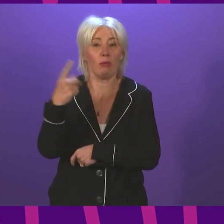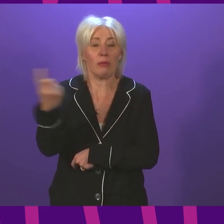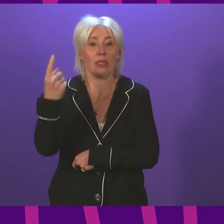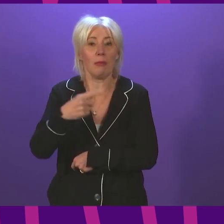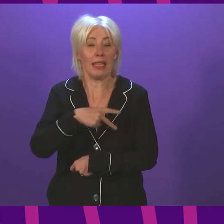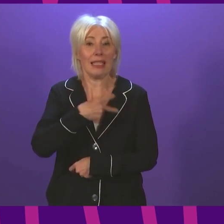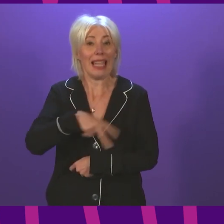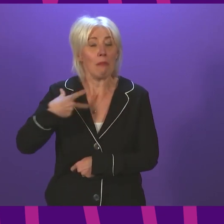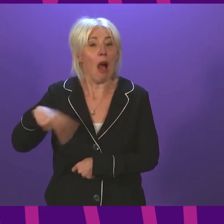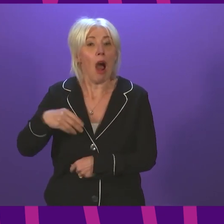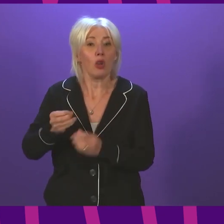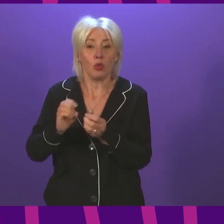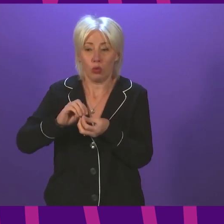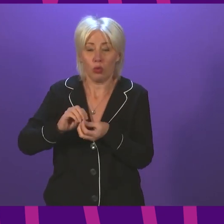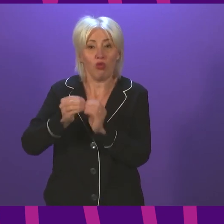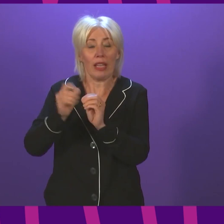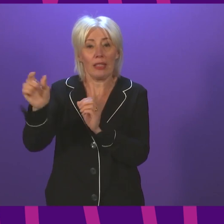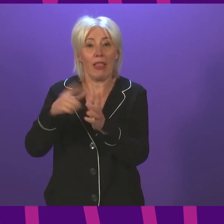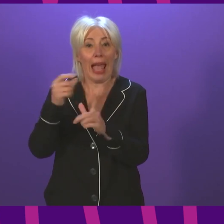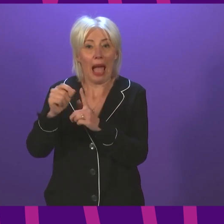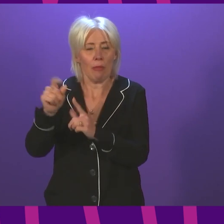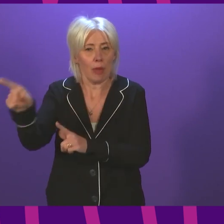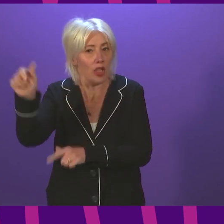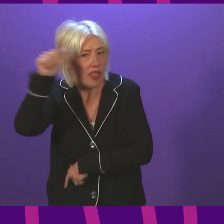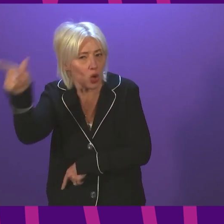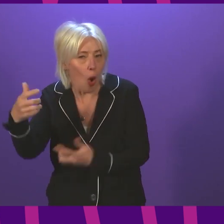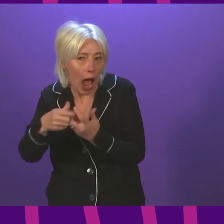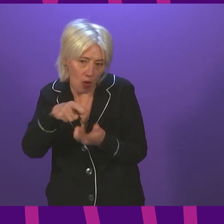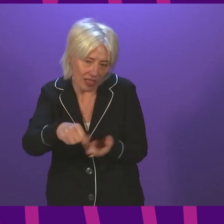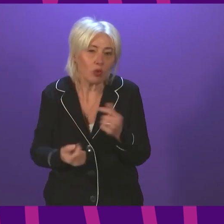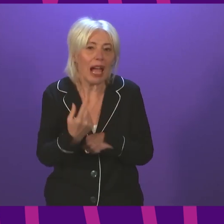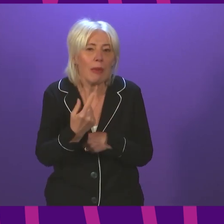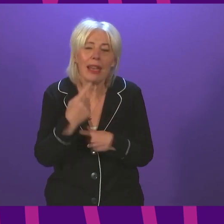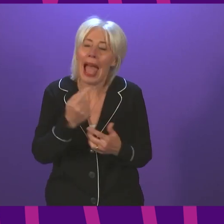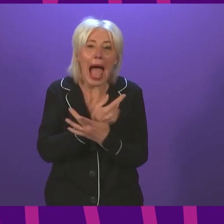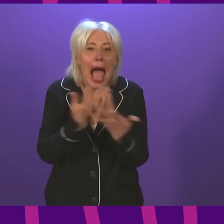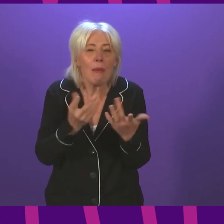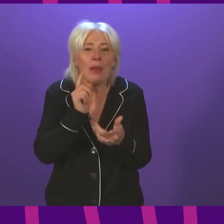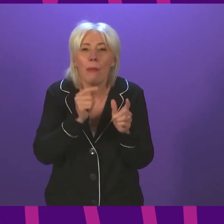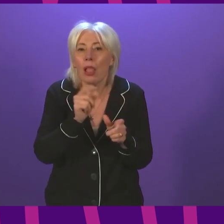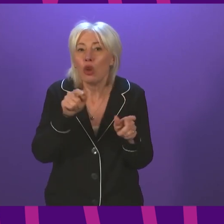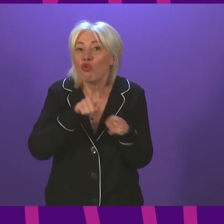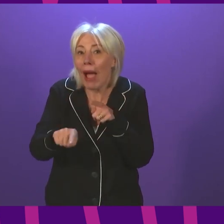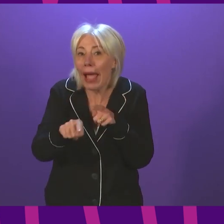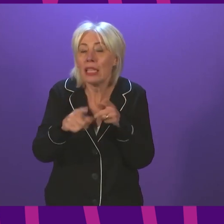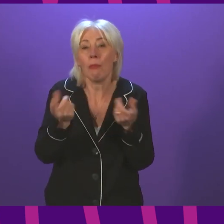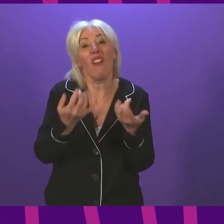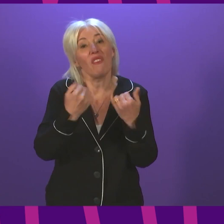app developer, how many people were expected to try and download the app? Can the first minister tell us how many people tried and failed